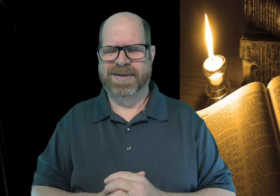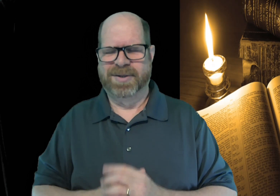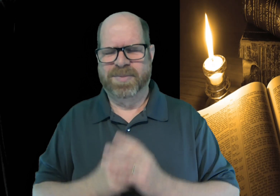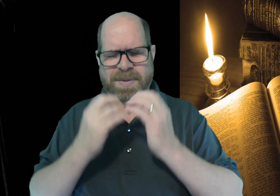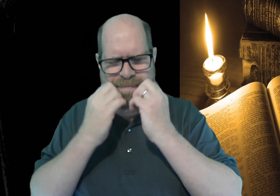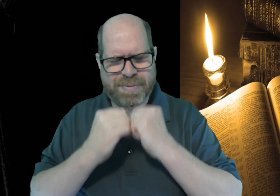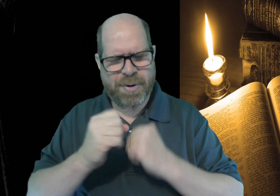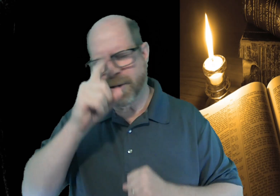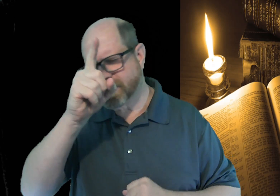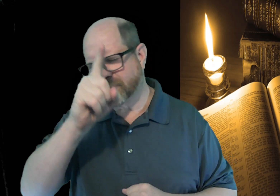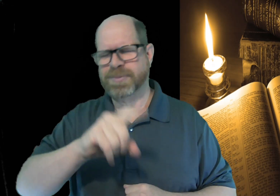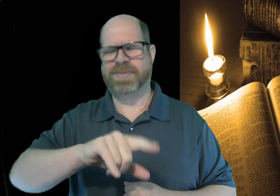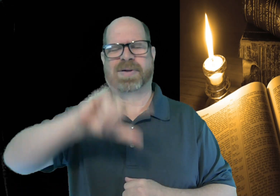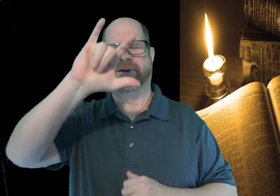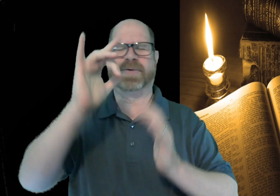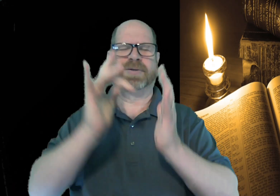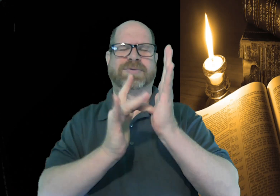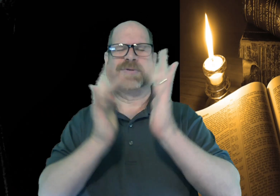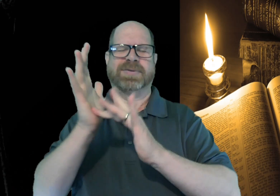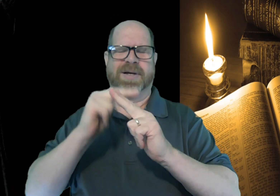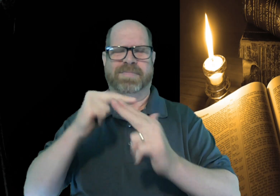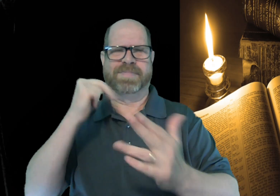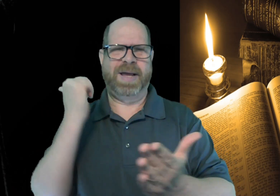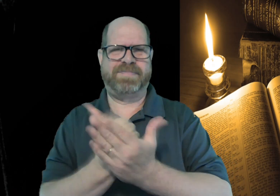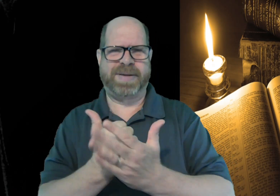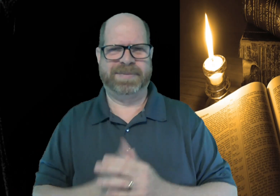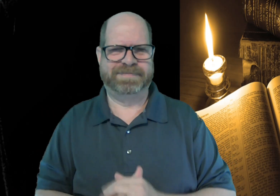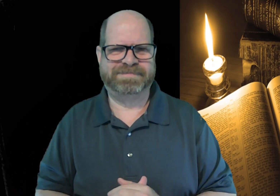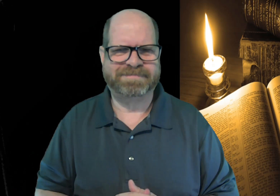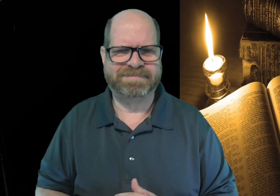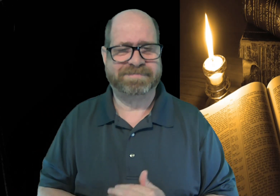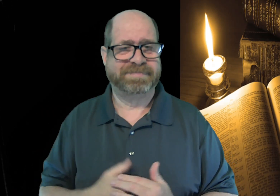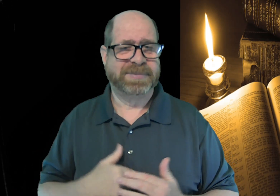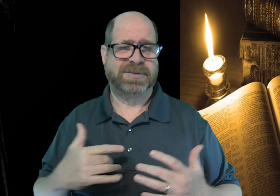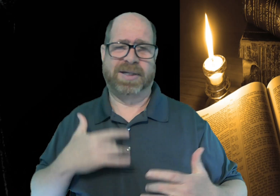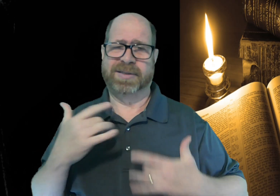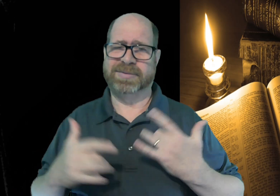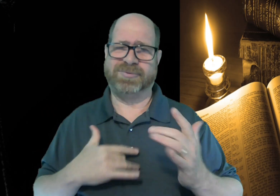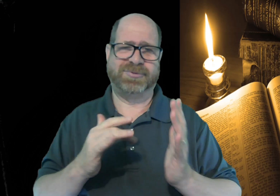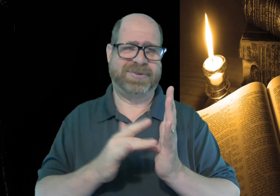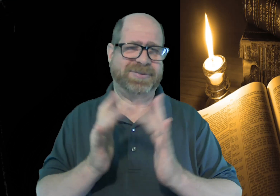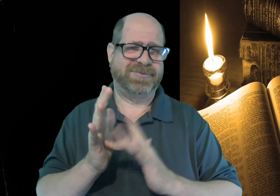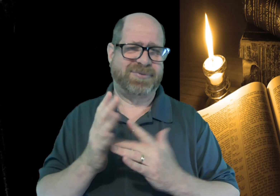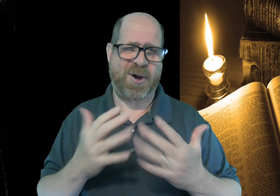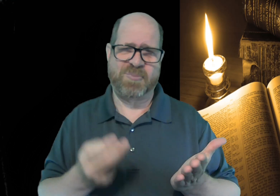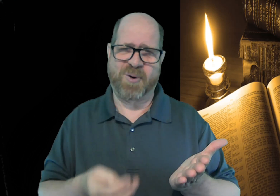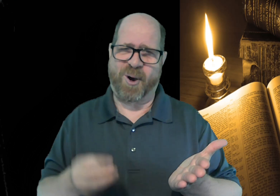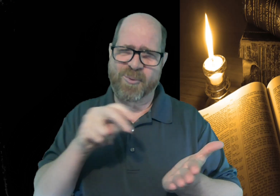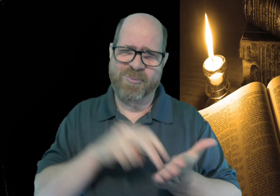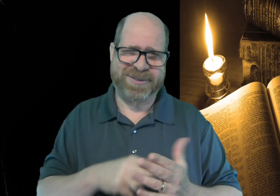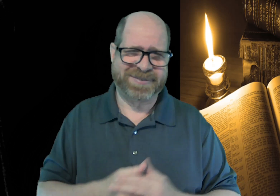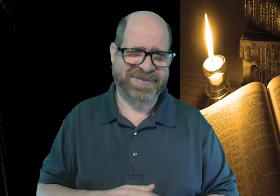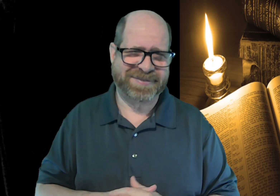you're precious we love you in jesus name amen i'm so excited because jesus is risen